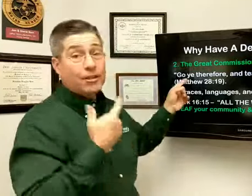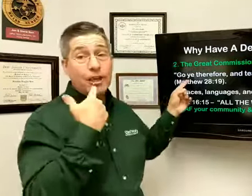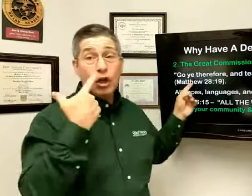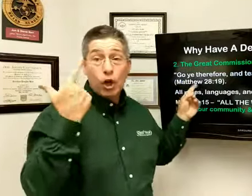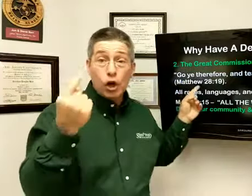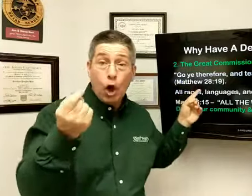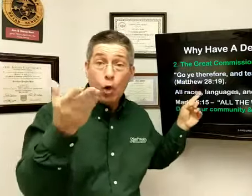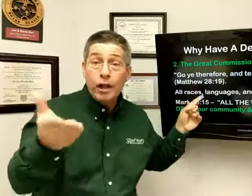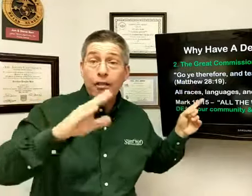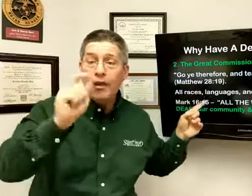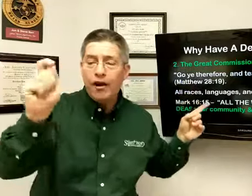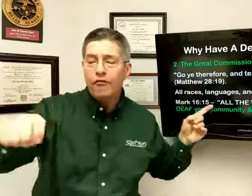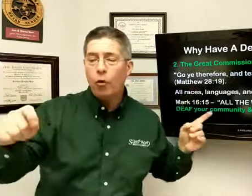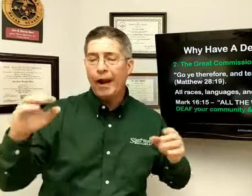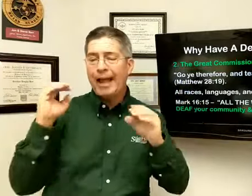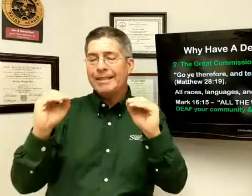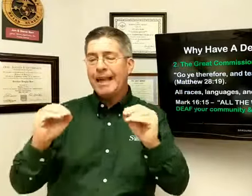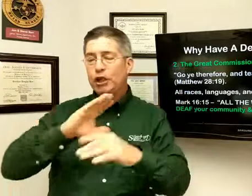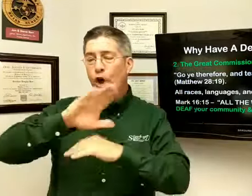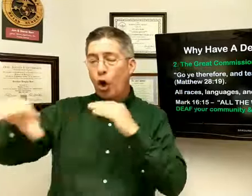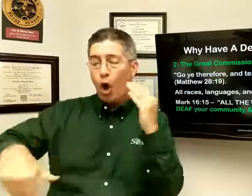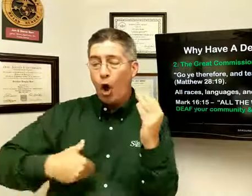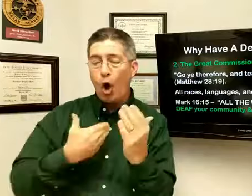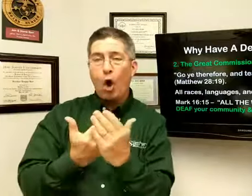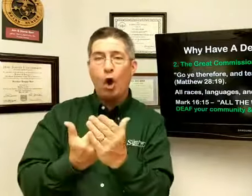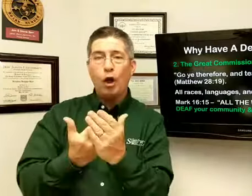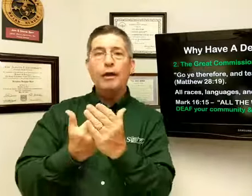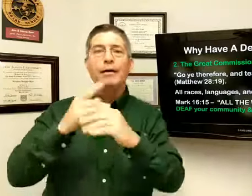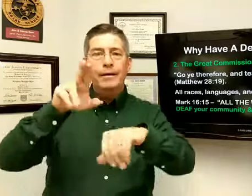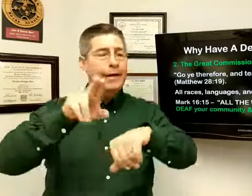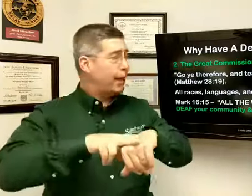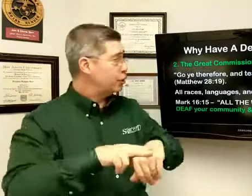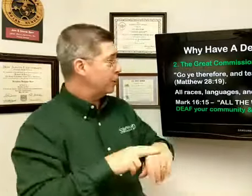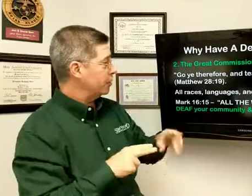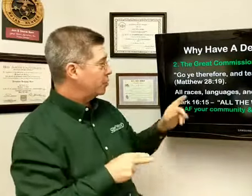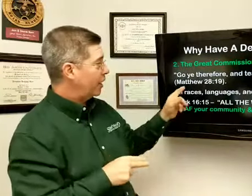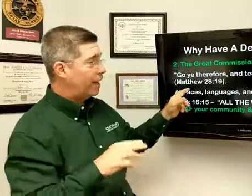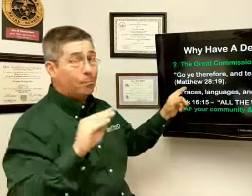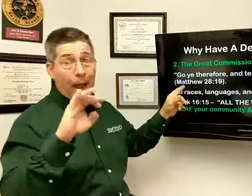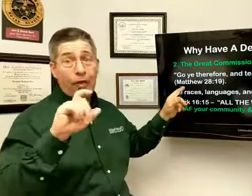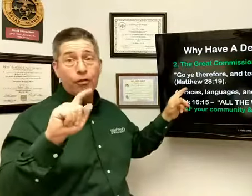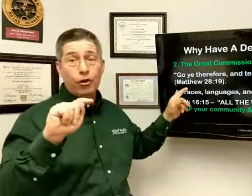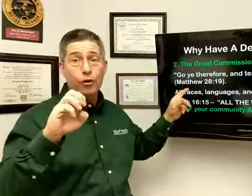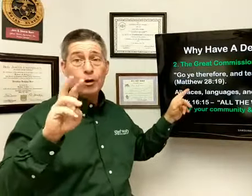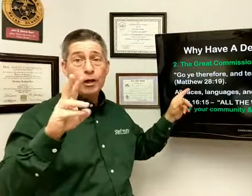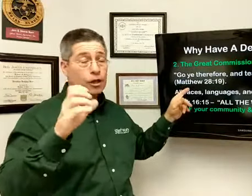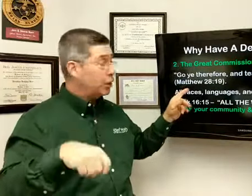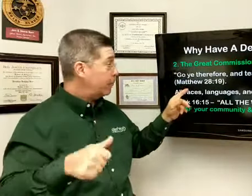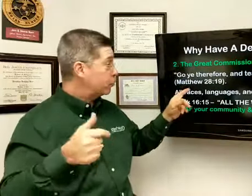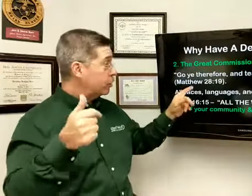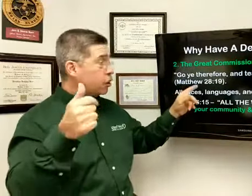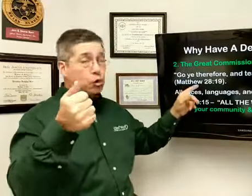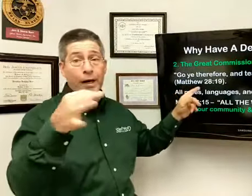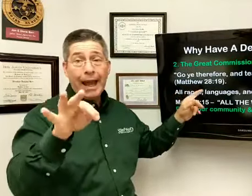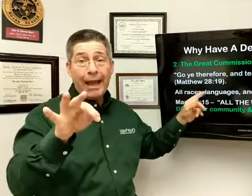says, go ye therefore and teach all nations in Matthew chapter 28,